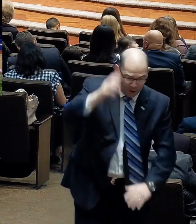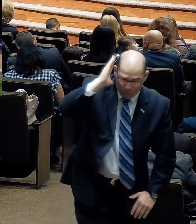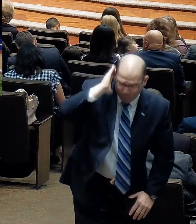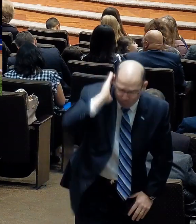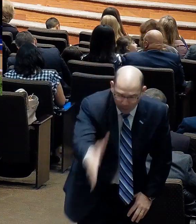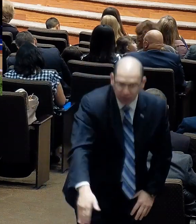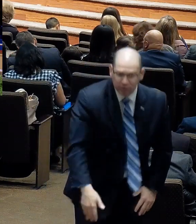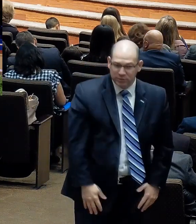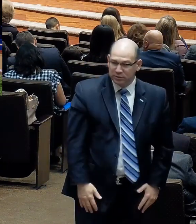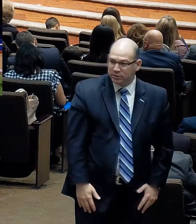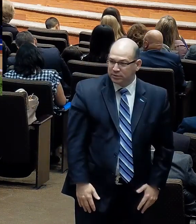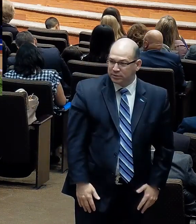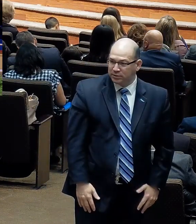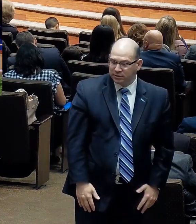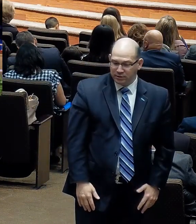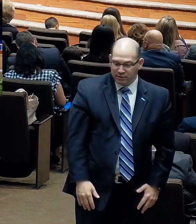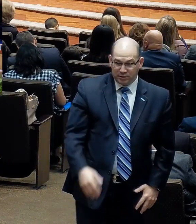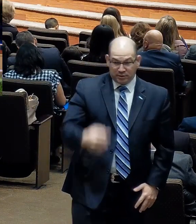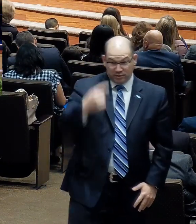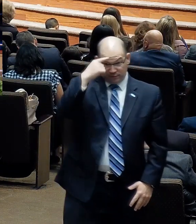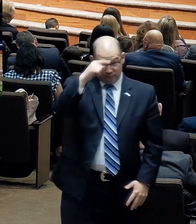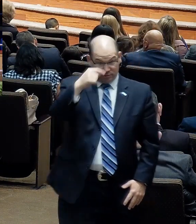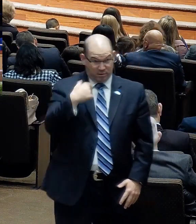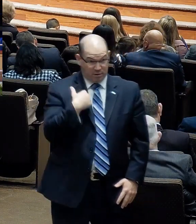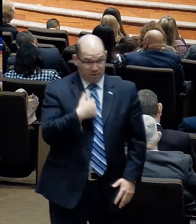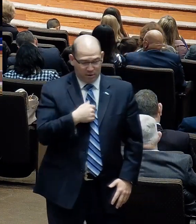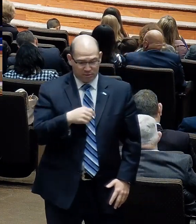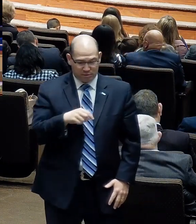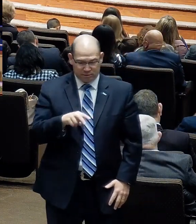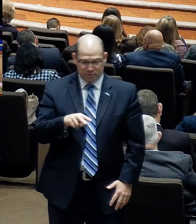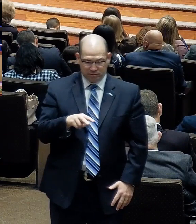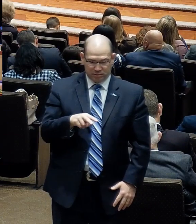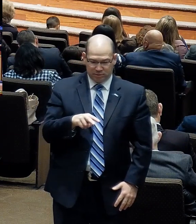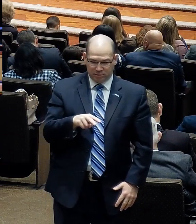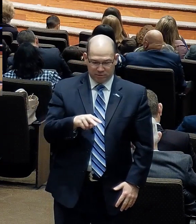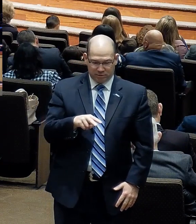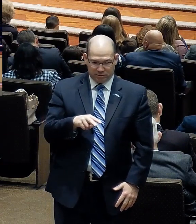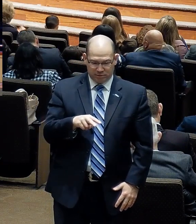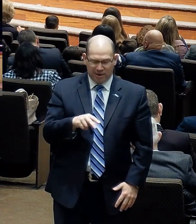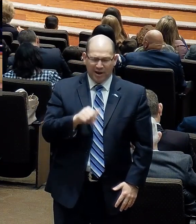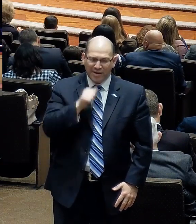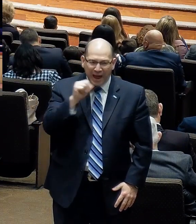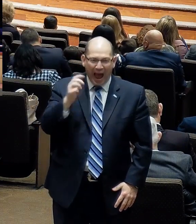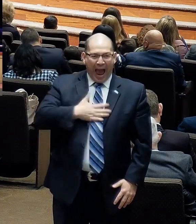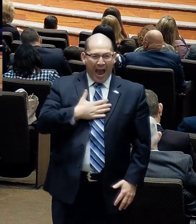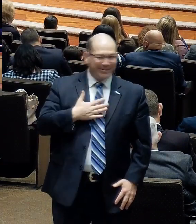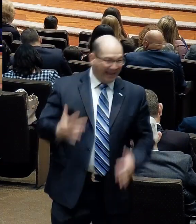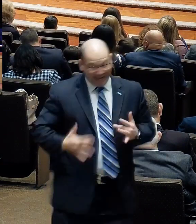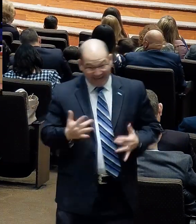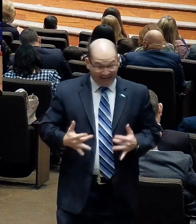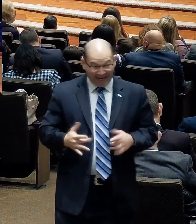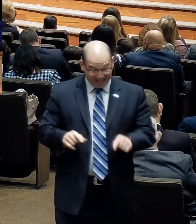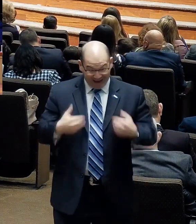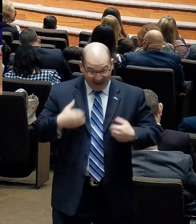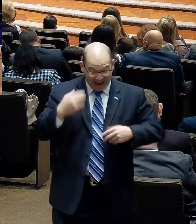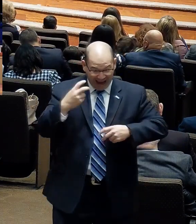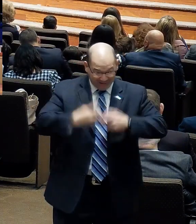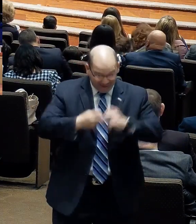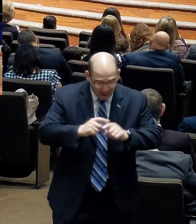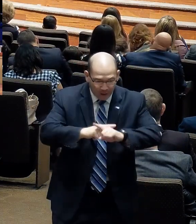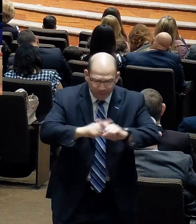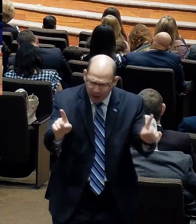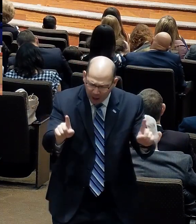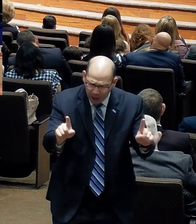from a human perspective, I don't mean that in sense that I'm not really glad you're having a trial. But from a spiritual, biblical perspective, God